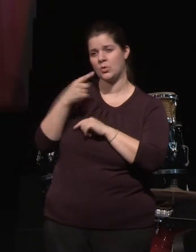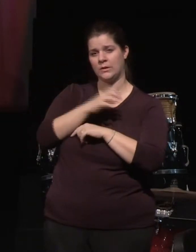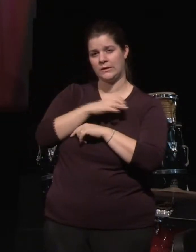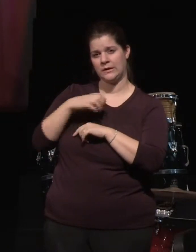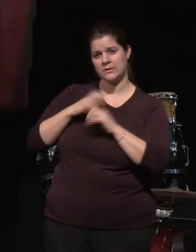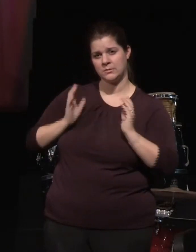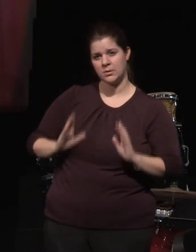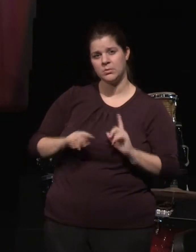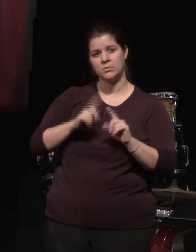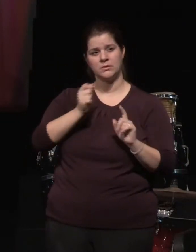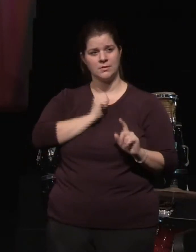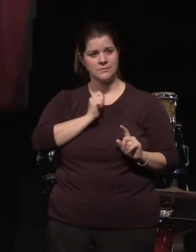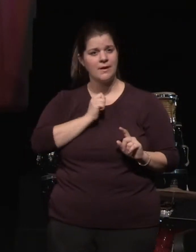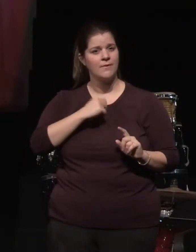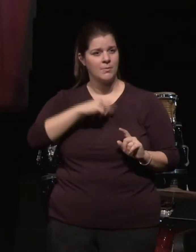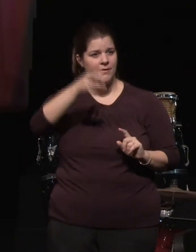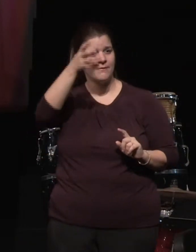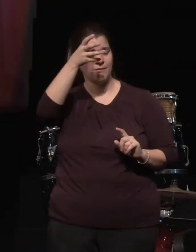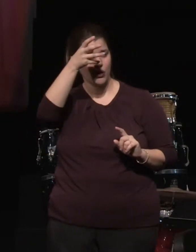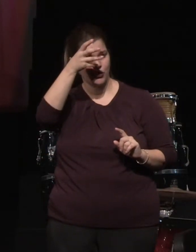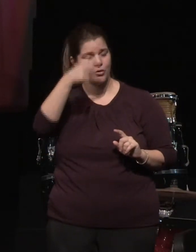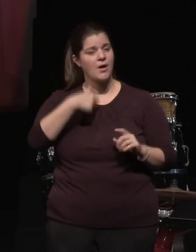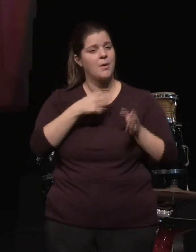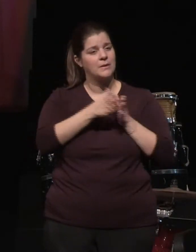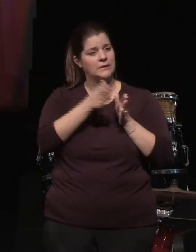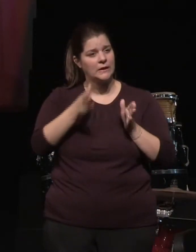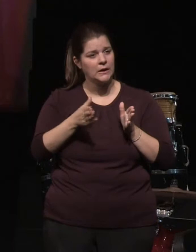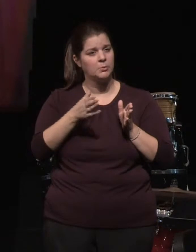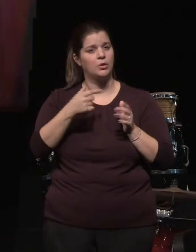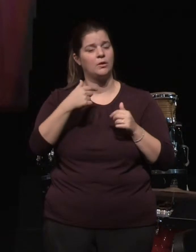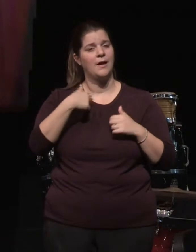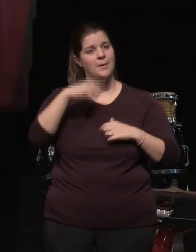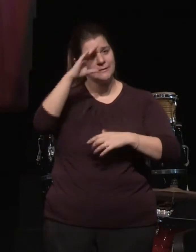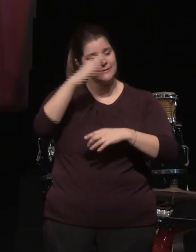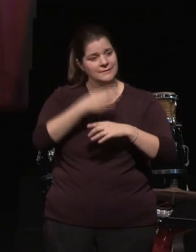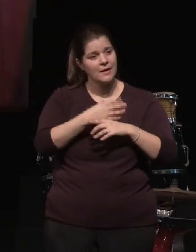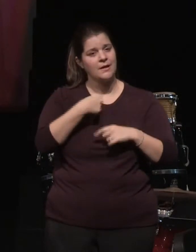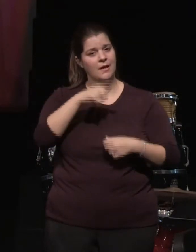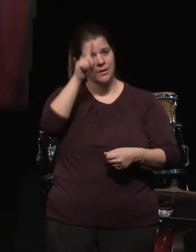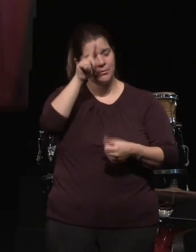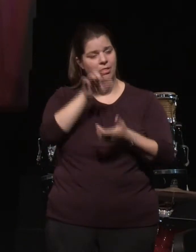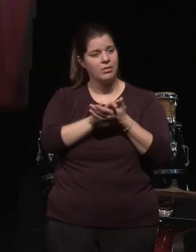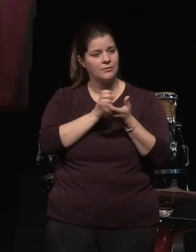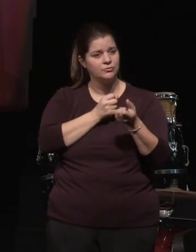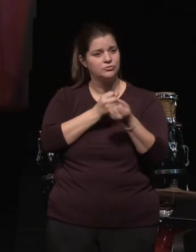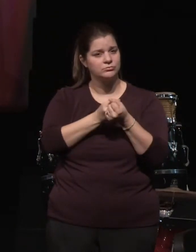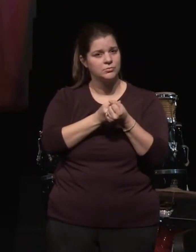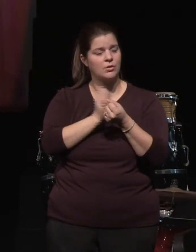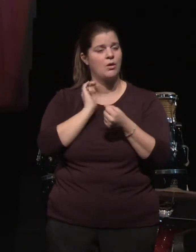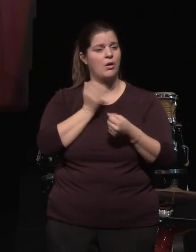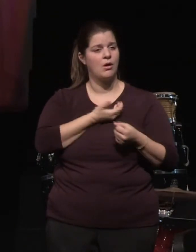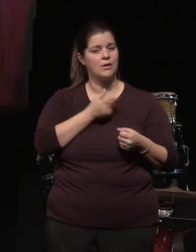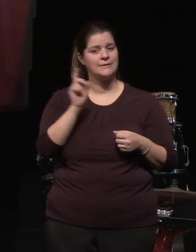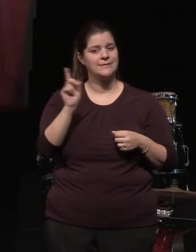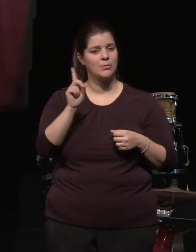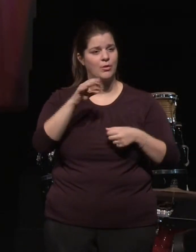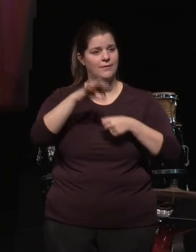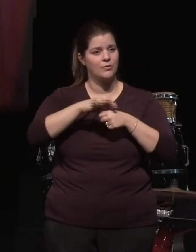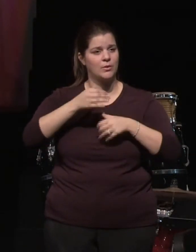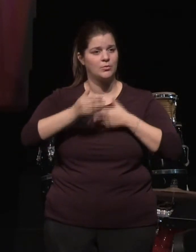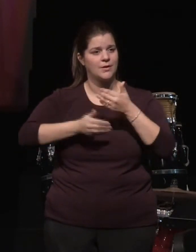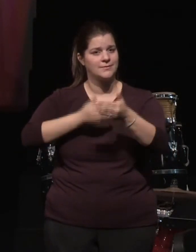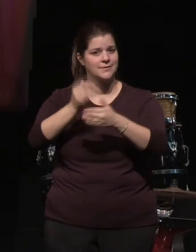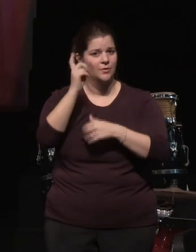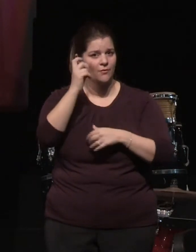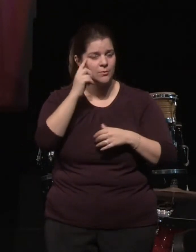friend, neighbor and fellow world citizen who believes in our democratic process. What keeps our democratic